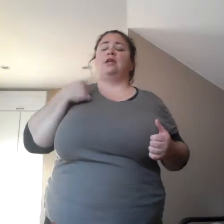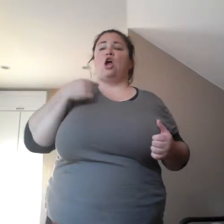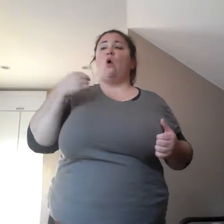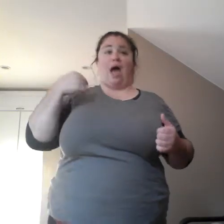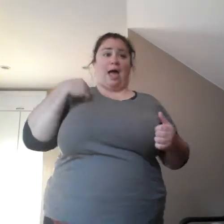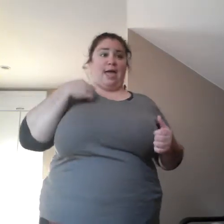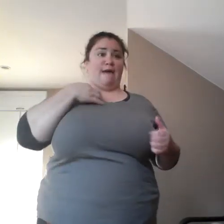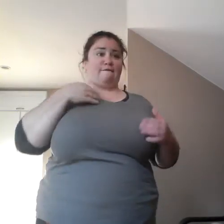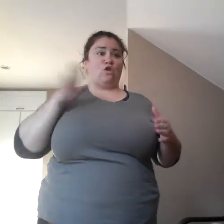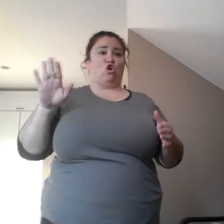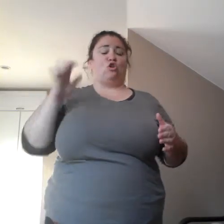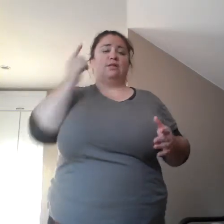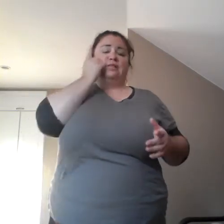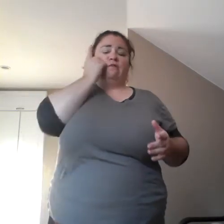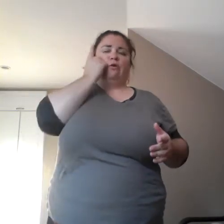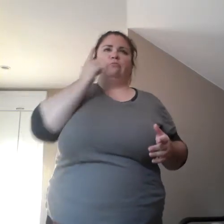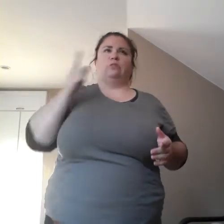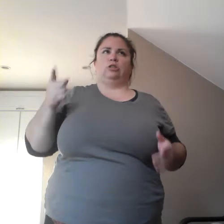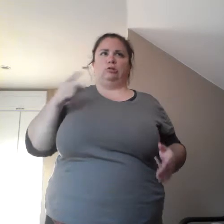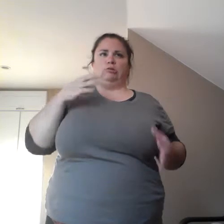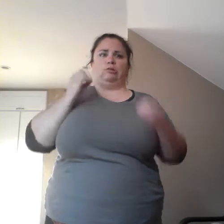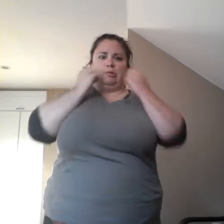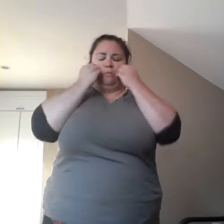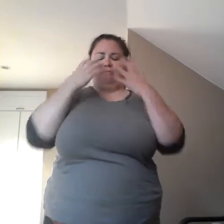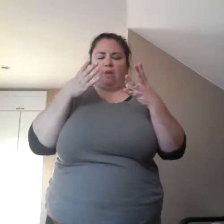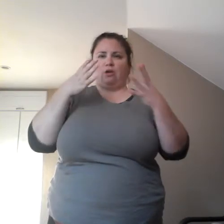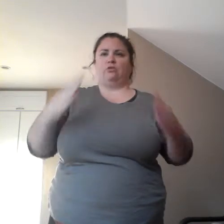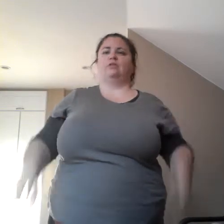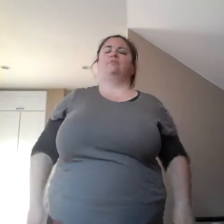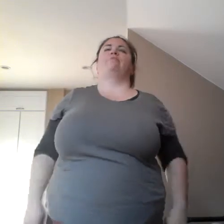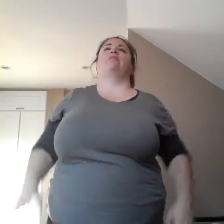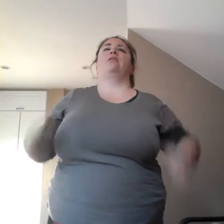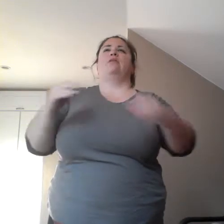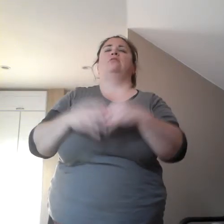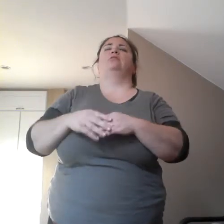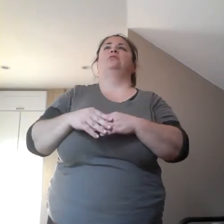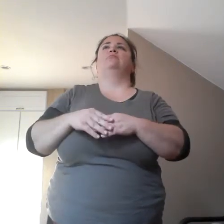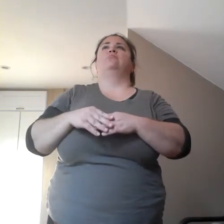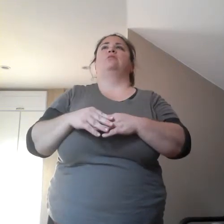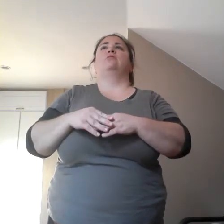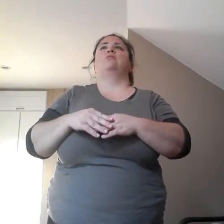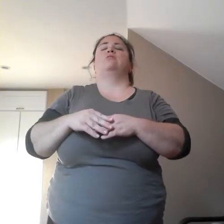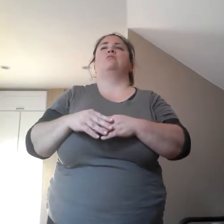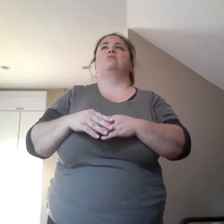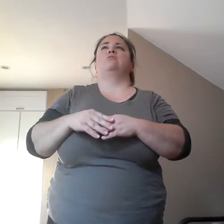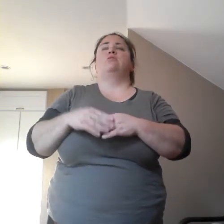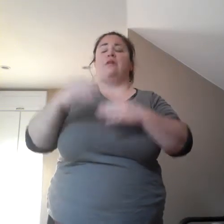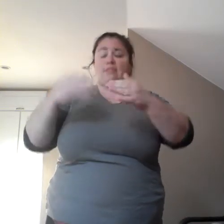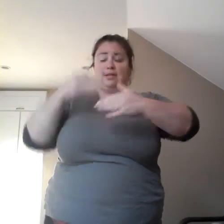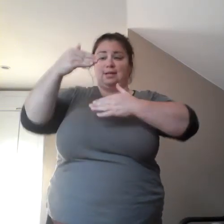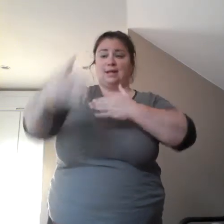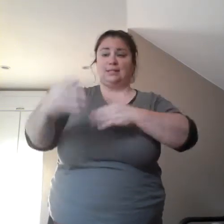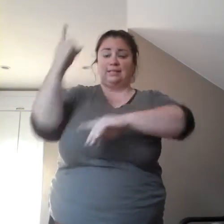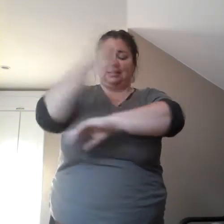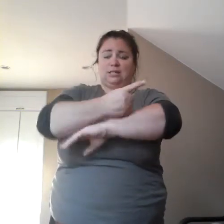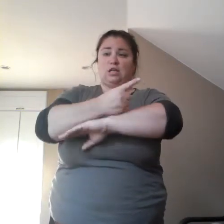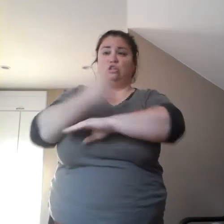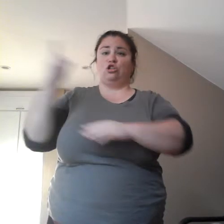next day she came down to our office and apologized to all our staff. Um, so that was that